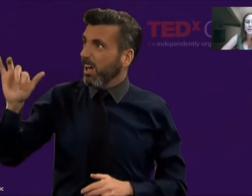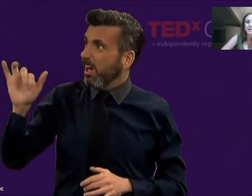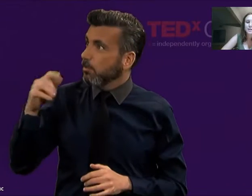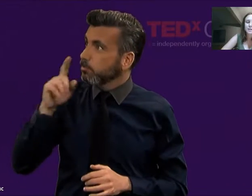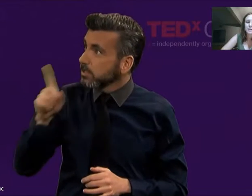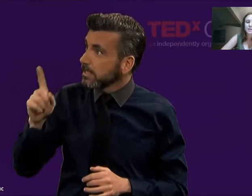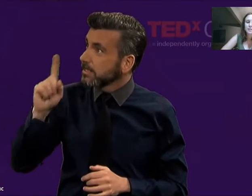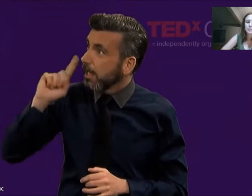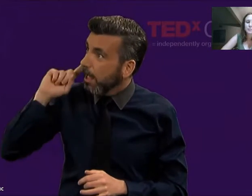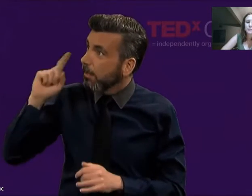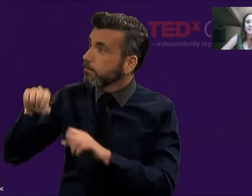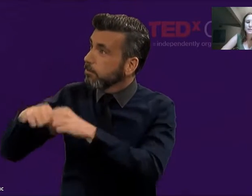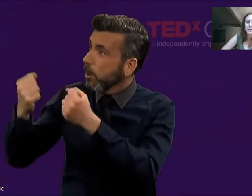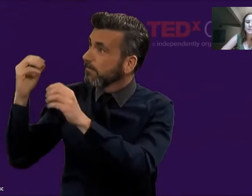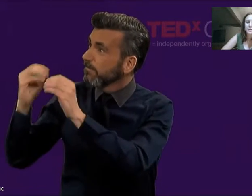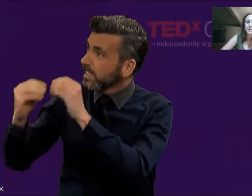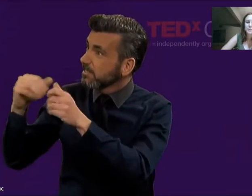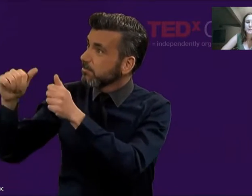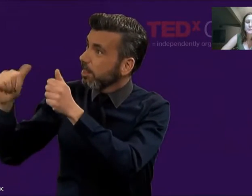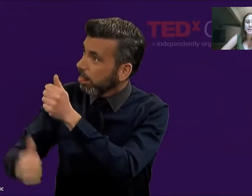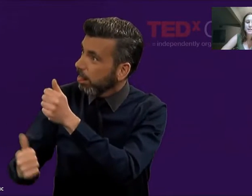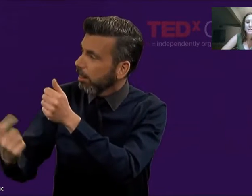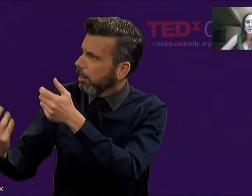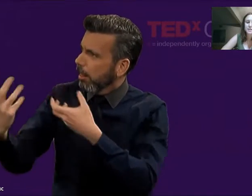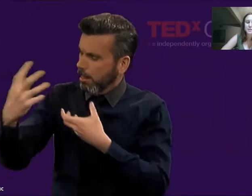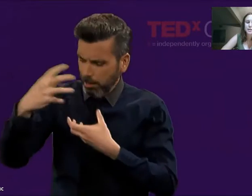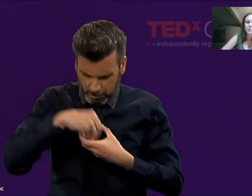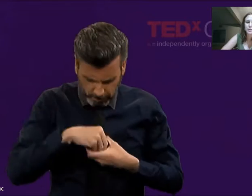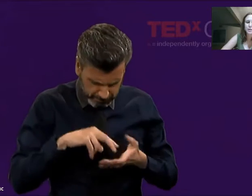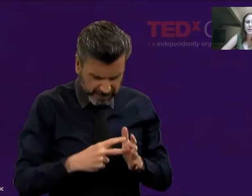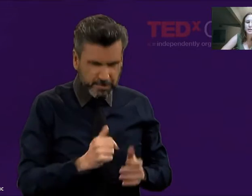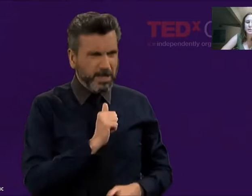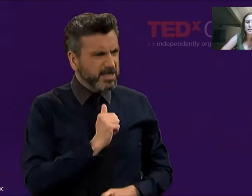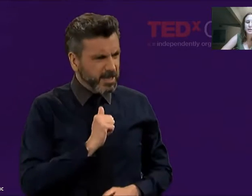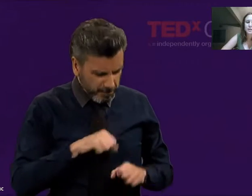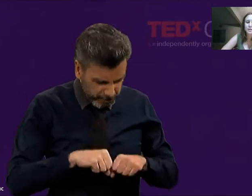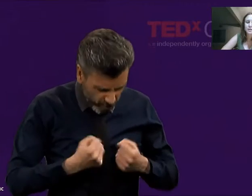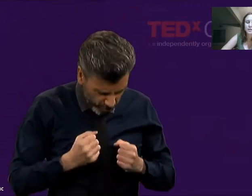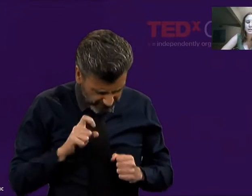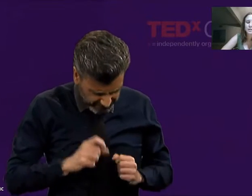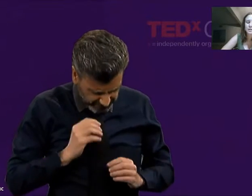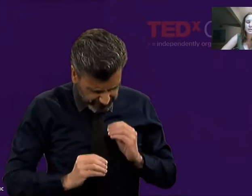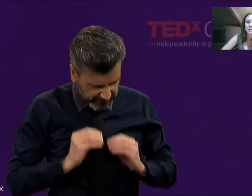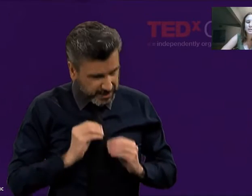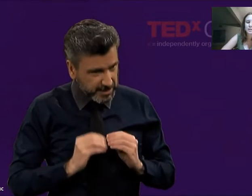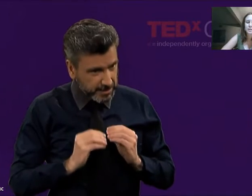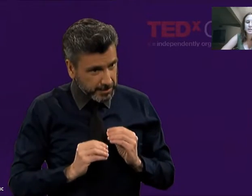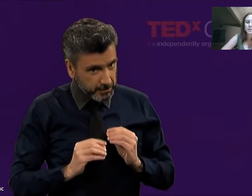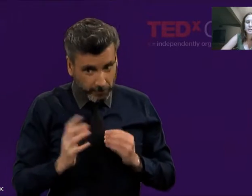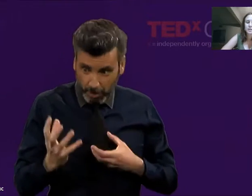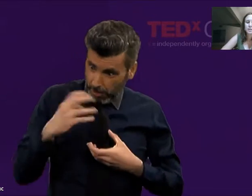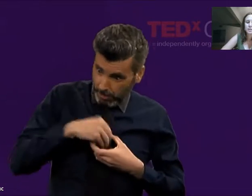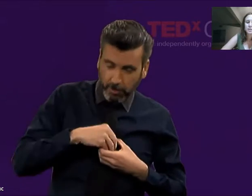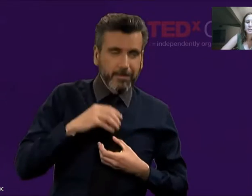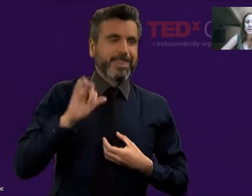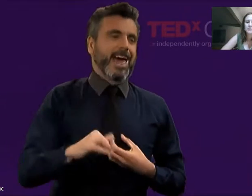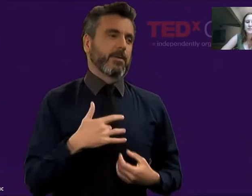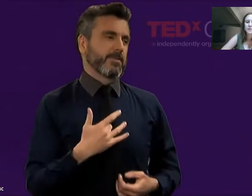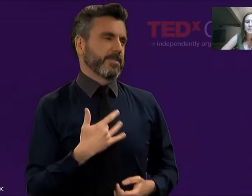if you're deaf you need to be fixed, you're somehow broken or inferior.